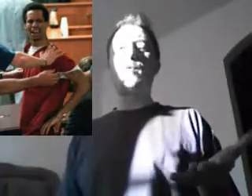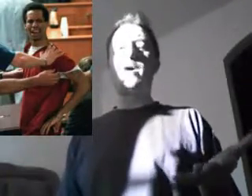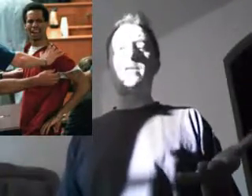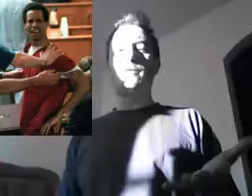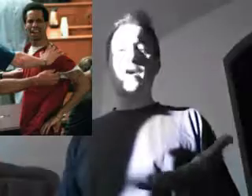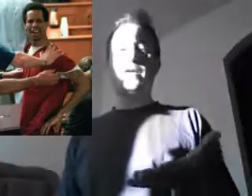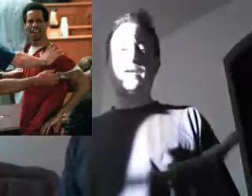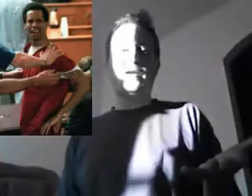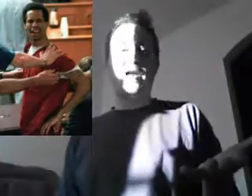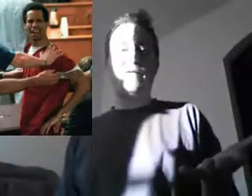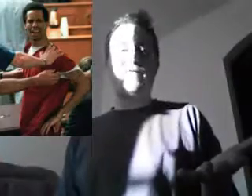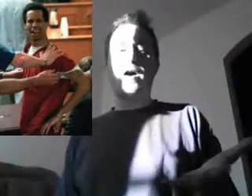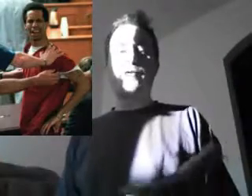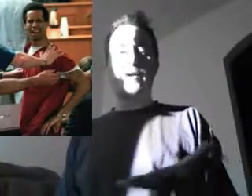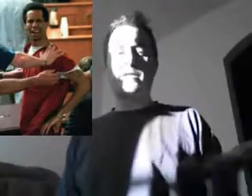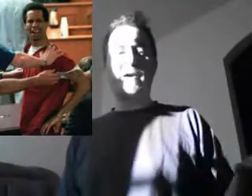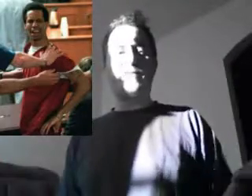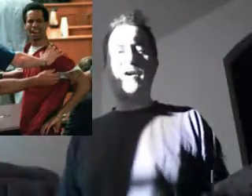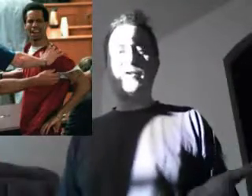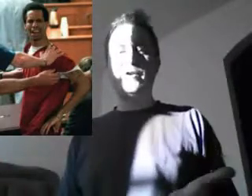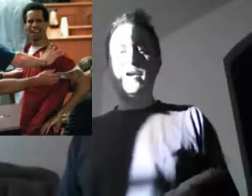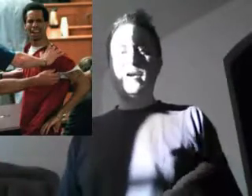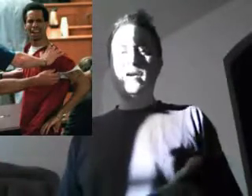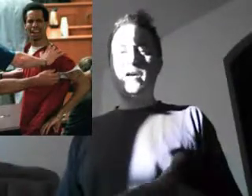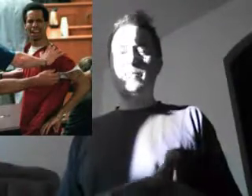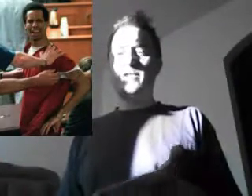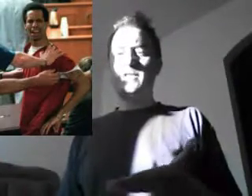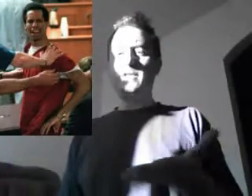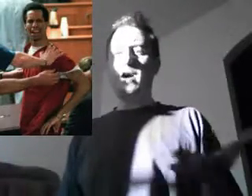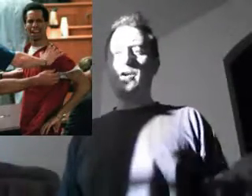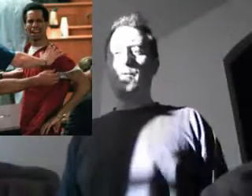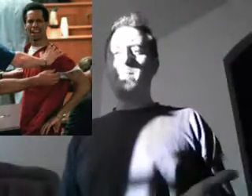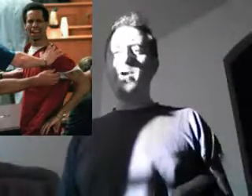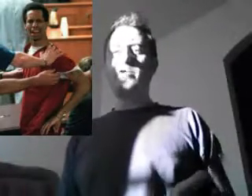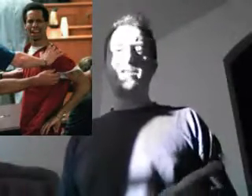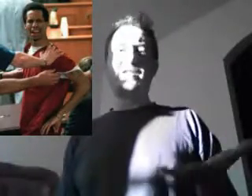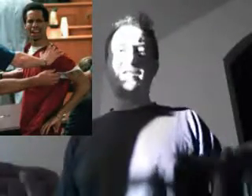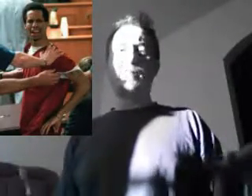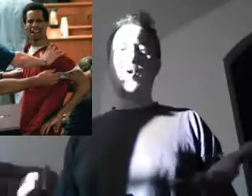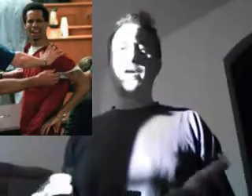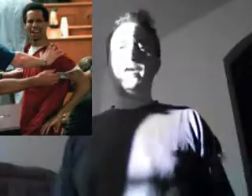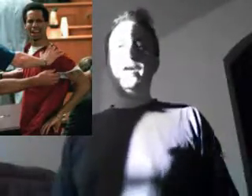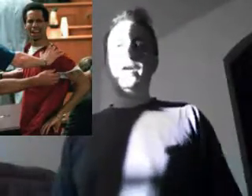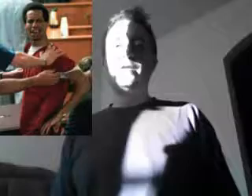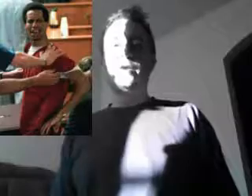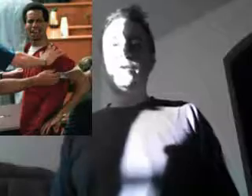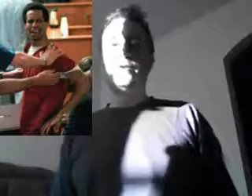was, right? He didn't have a father. had a stepfather. He's young, rambunctious. He's a boy. So,